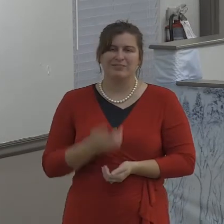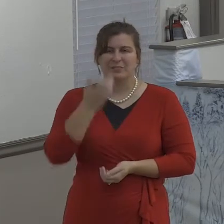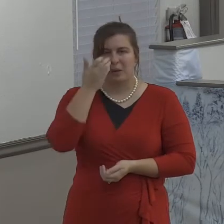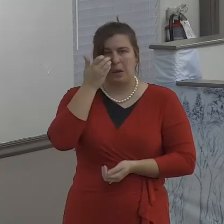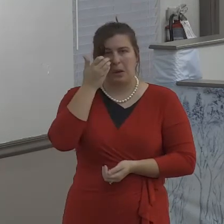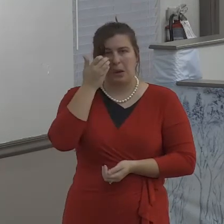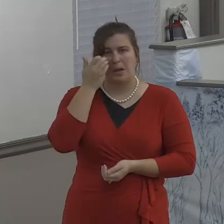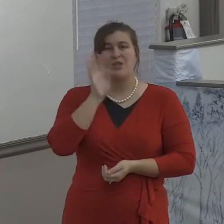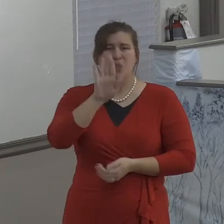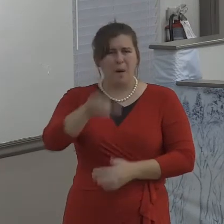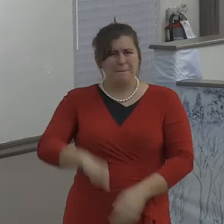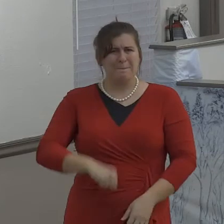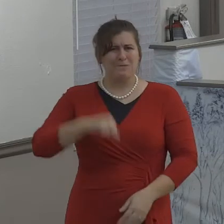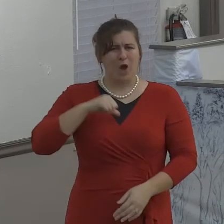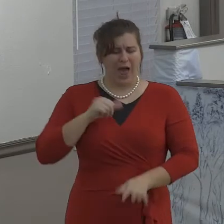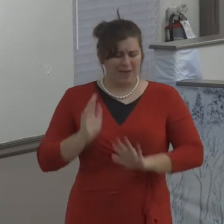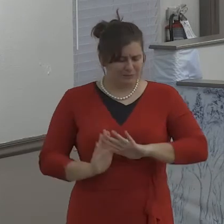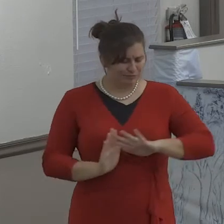forgiveness